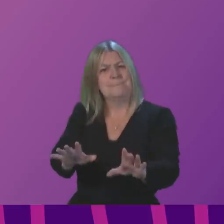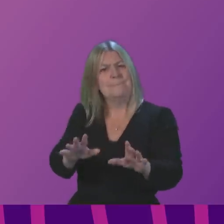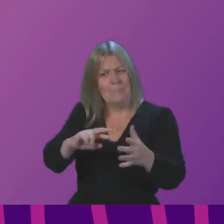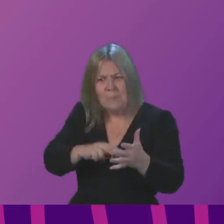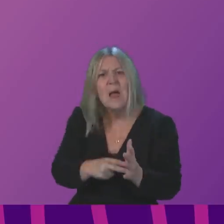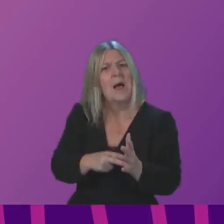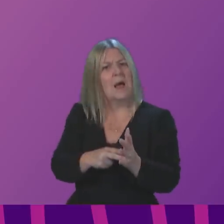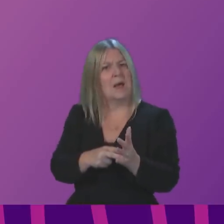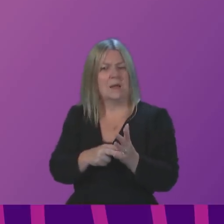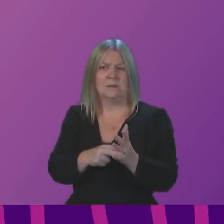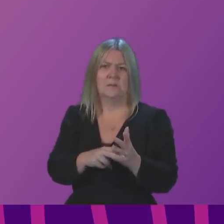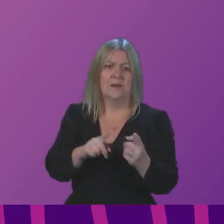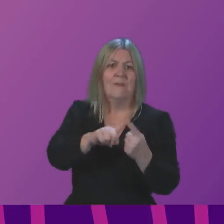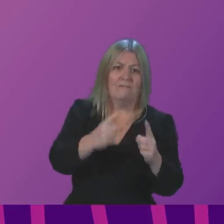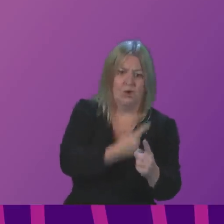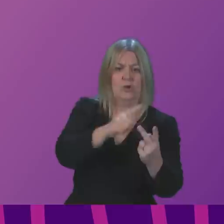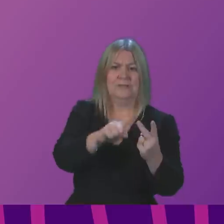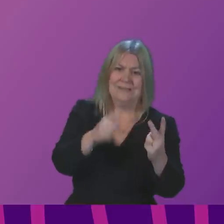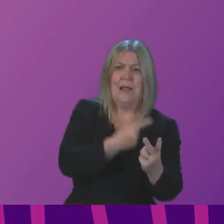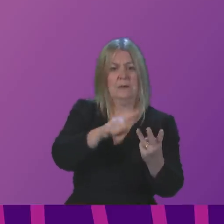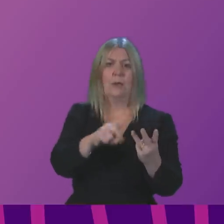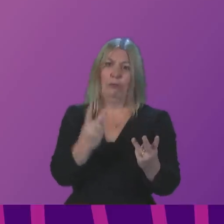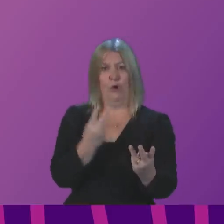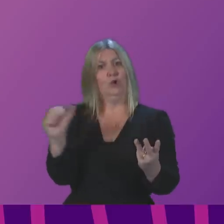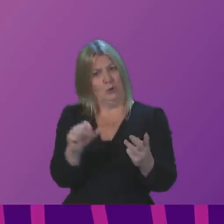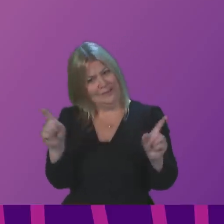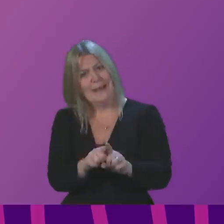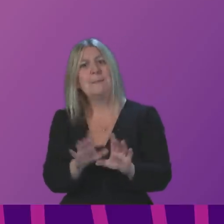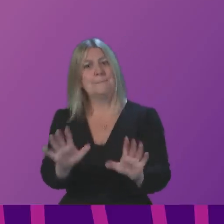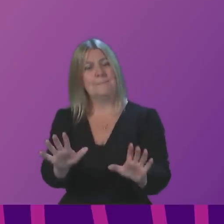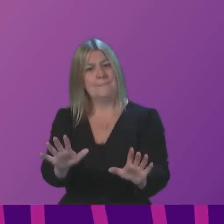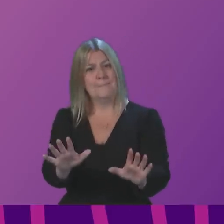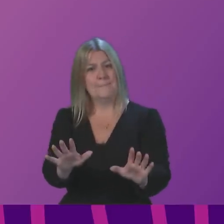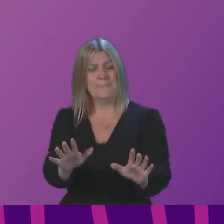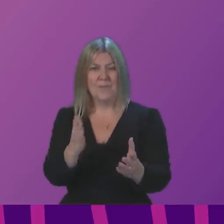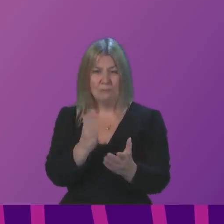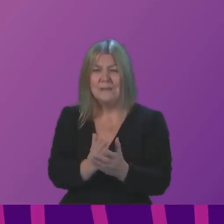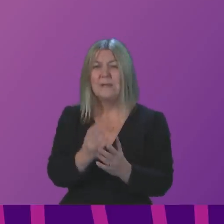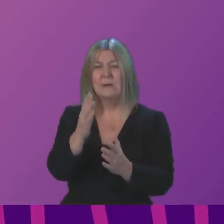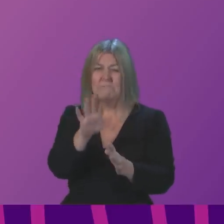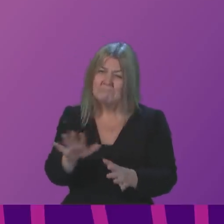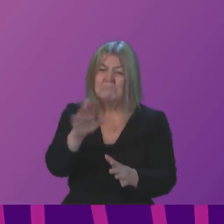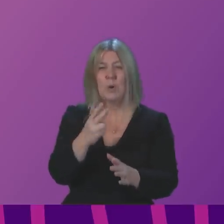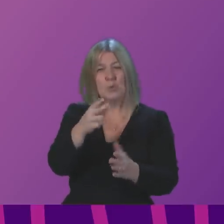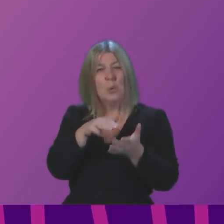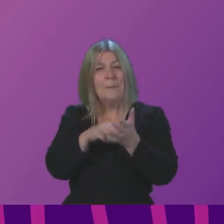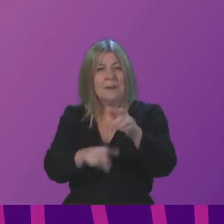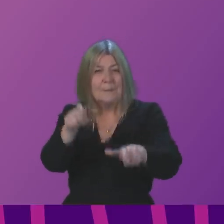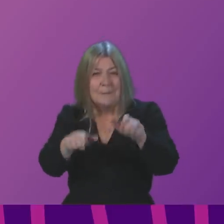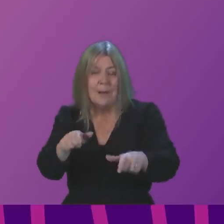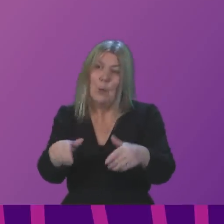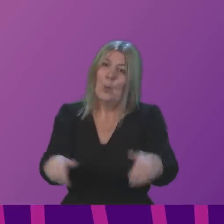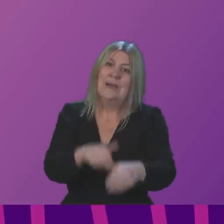the case in delivering the first and second doses. There is a backlog of close to two million people across Scotland